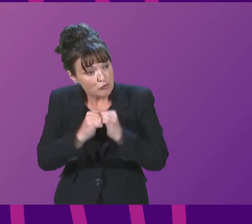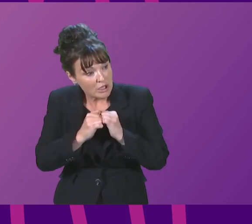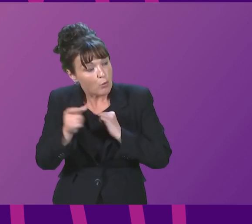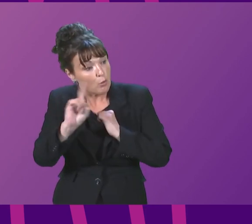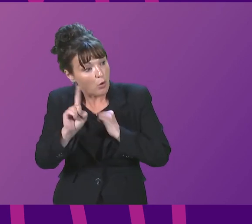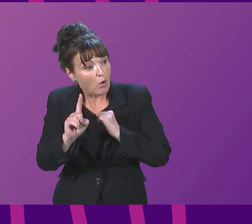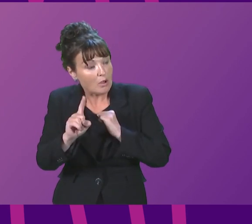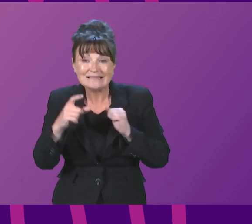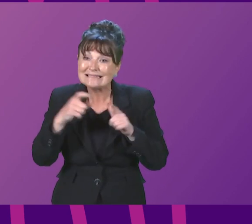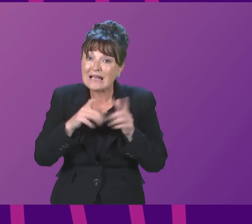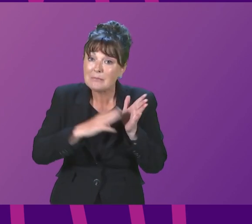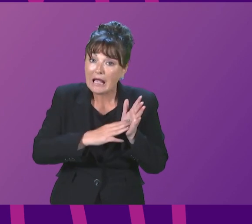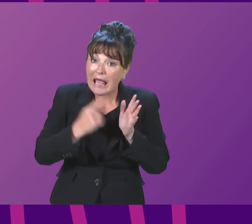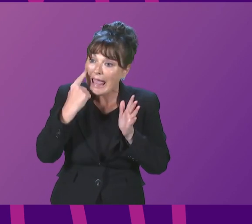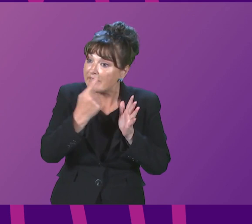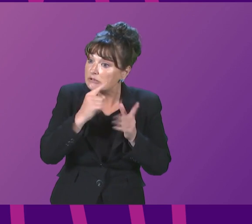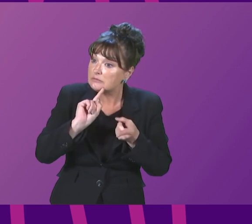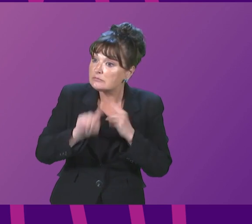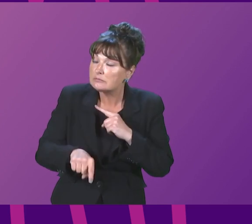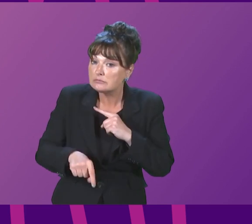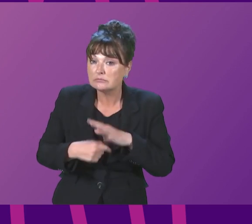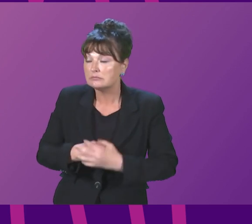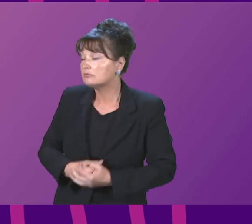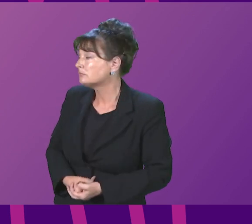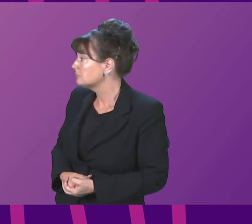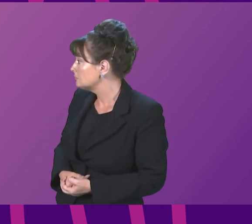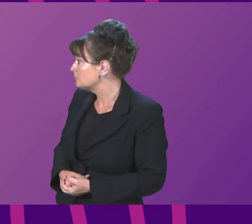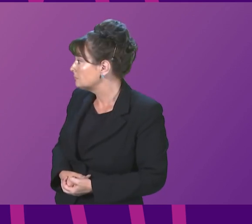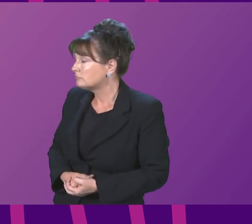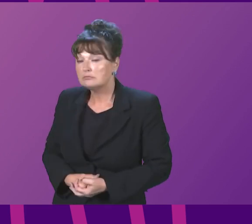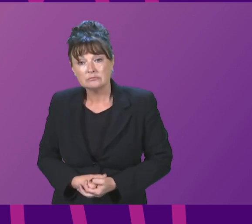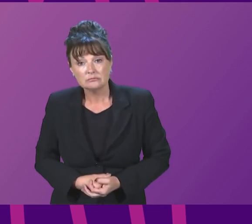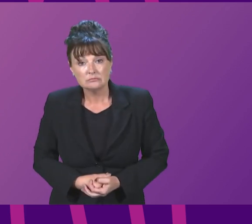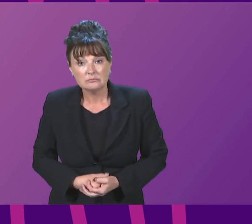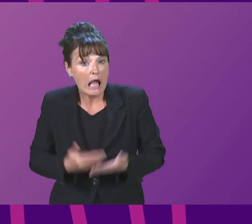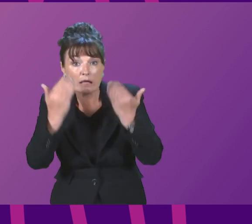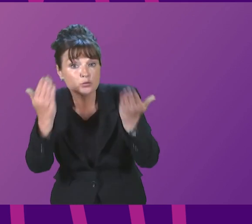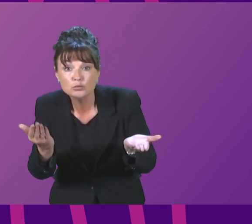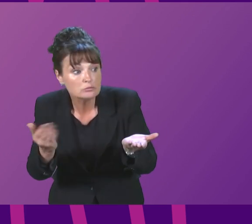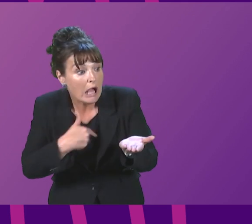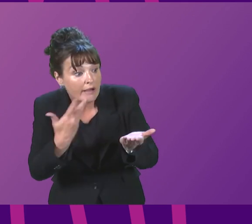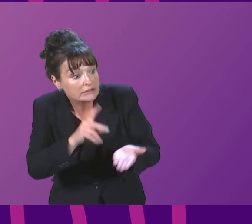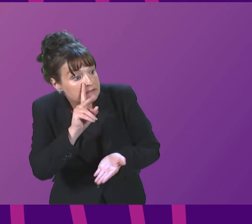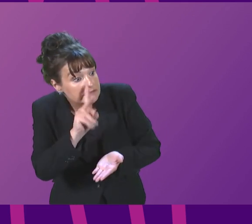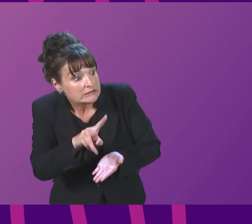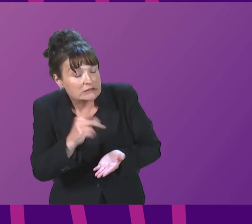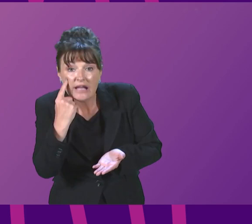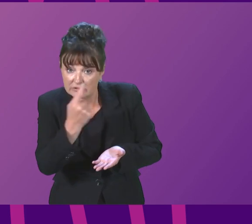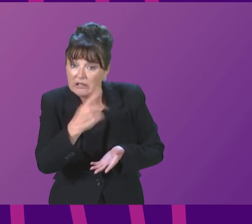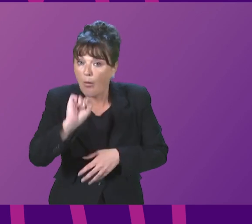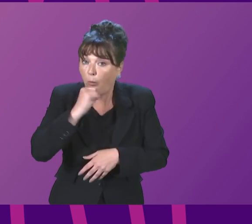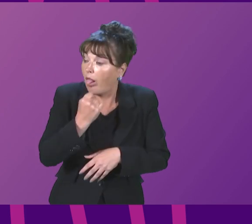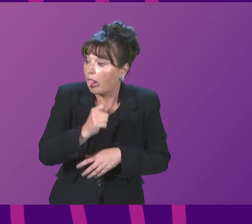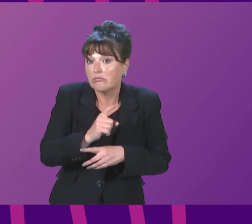First Minister? I have not had the opportunity to look at all of the evidence that Derek Mackay gave to the committee. I'm sure I will take the